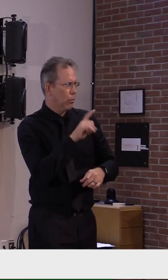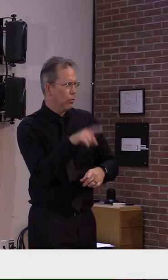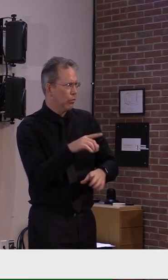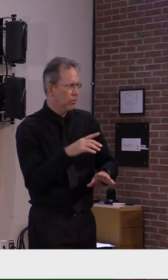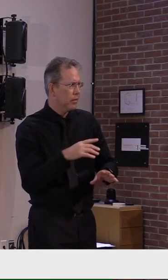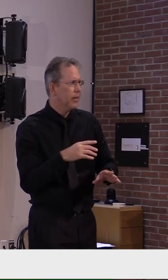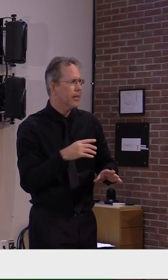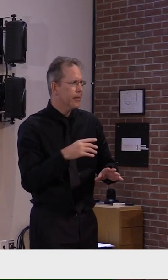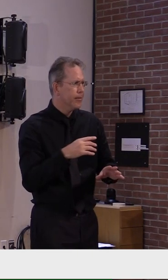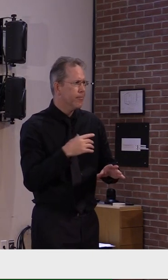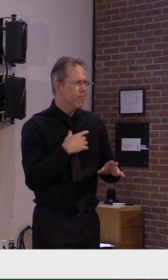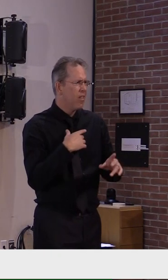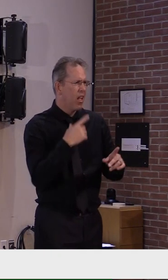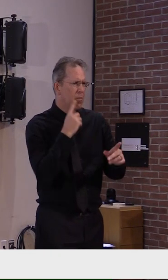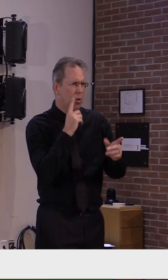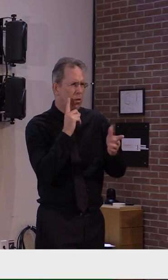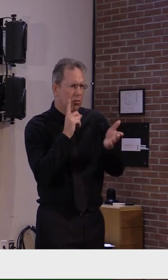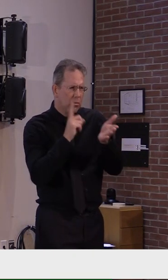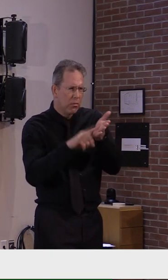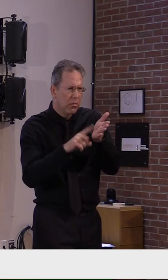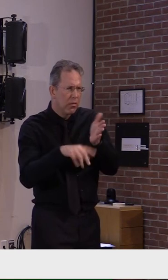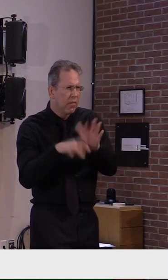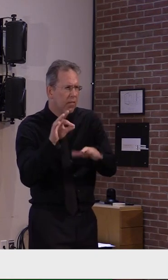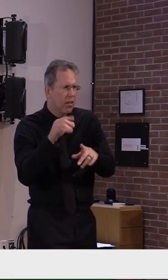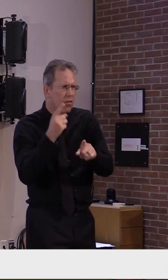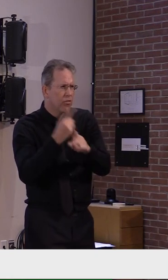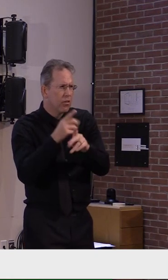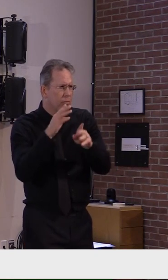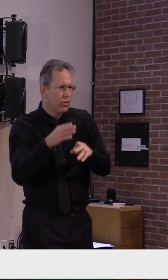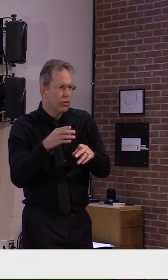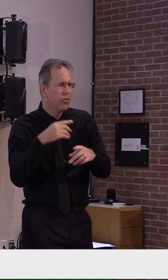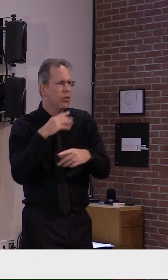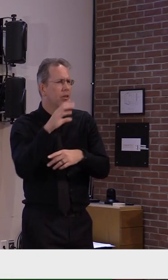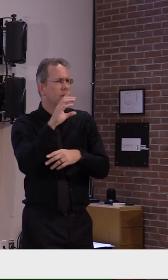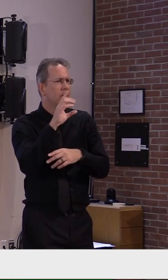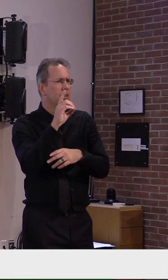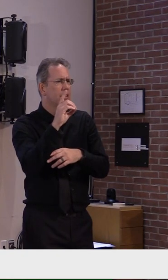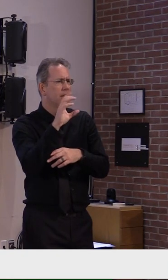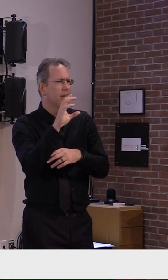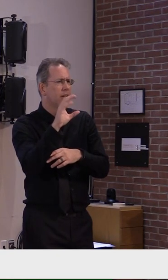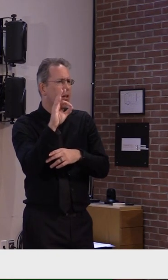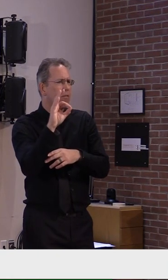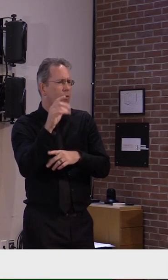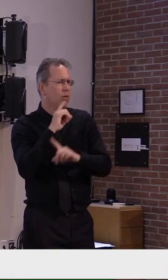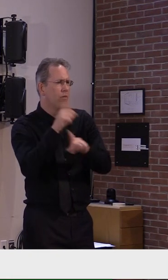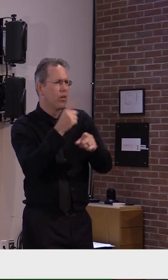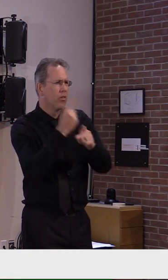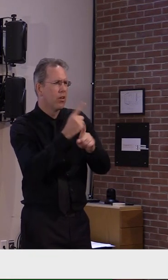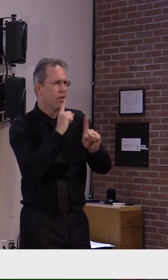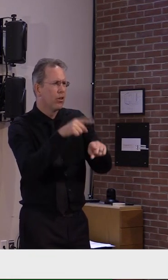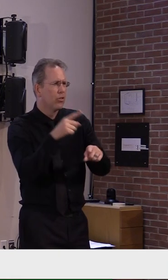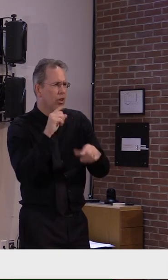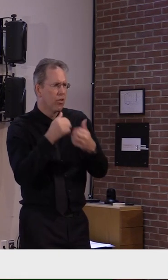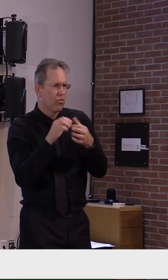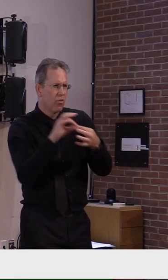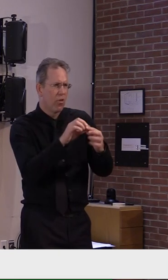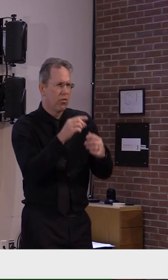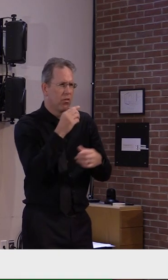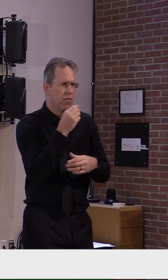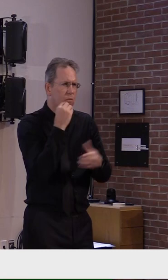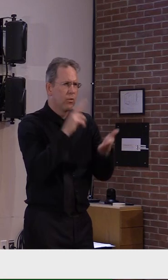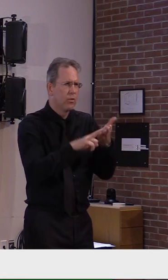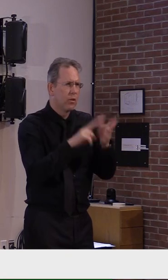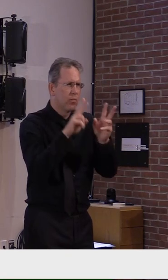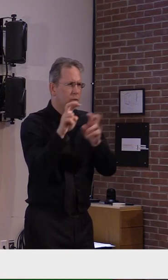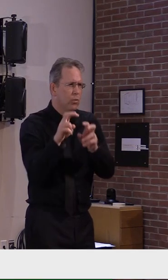uh, from, uh, DCF. so let me, let, when I go back to the office, I'll, uh, contact DCF and we'll get an